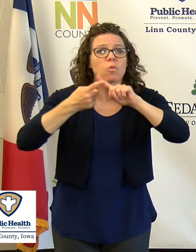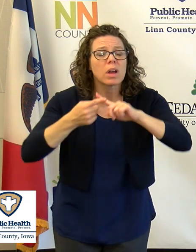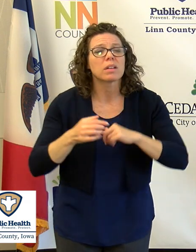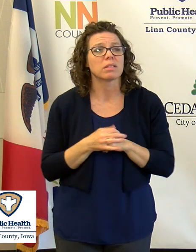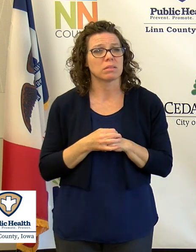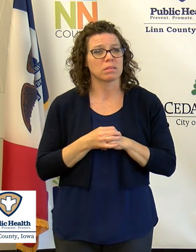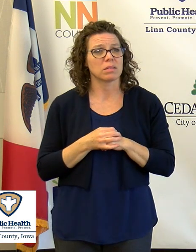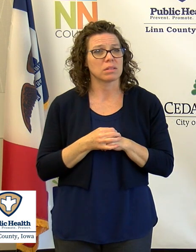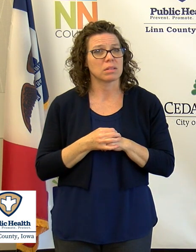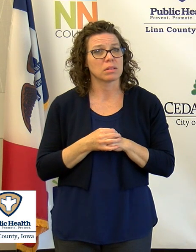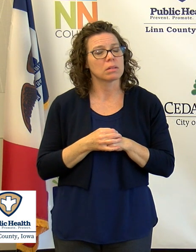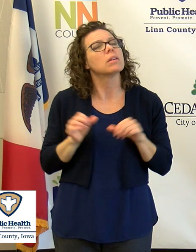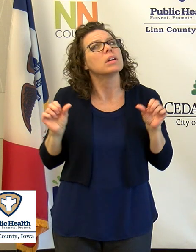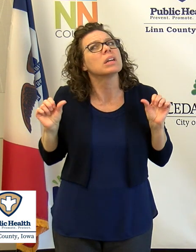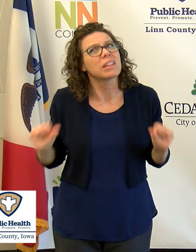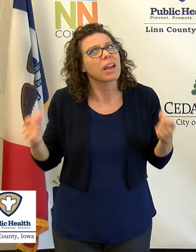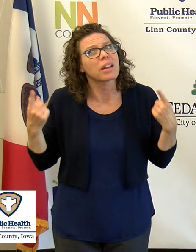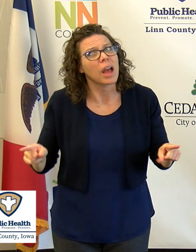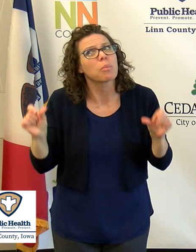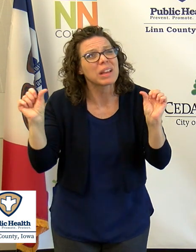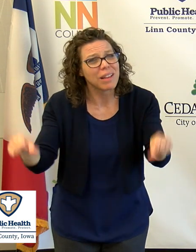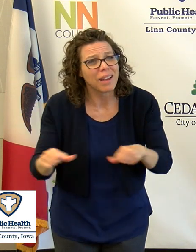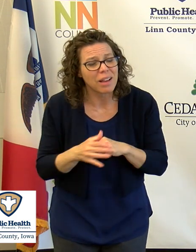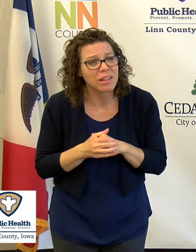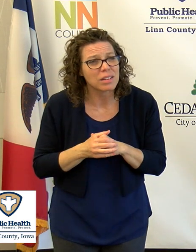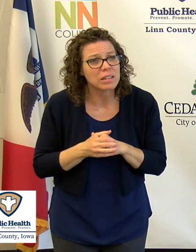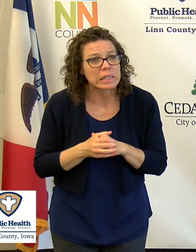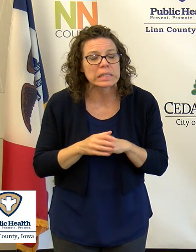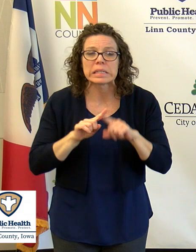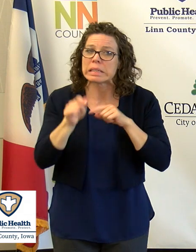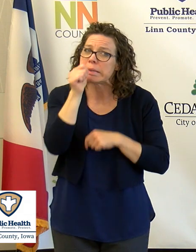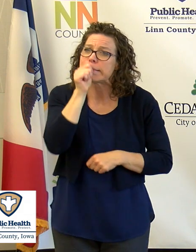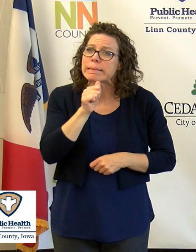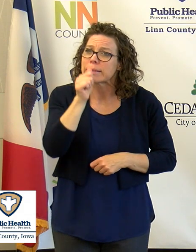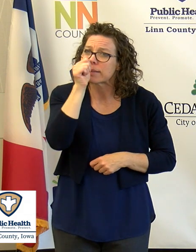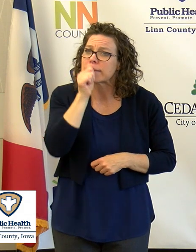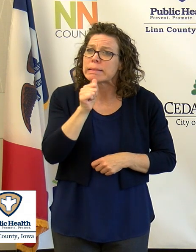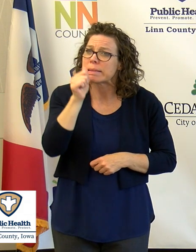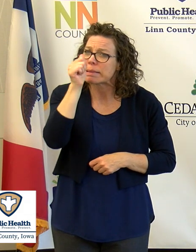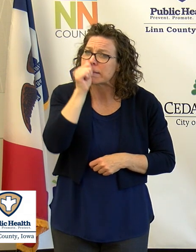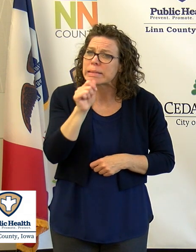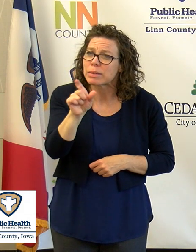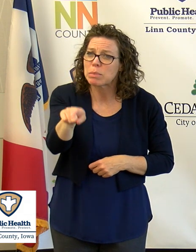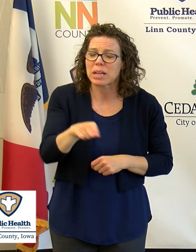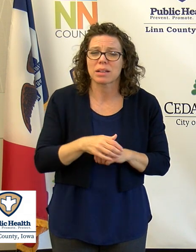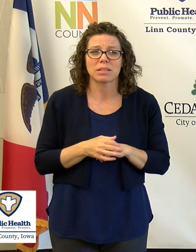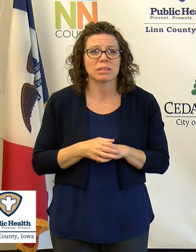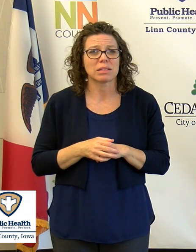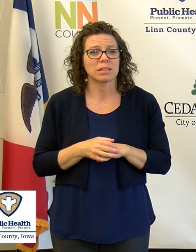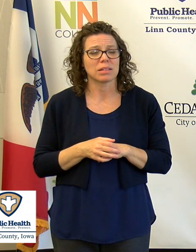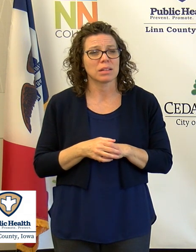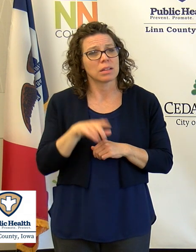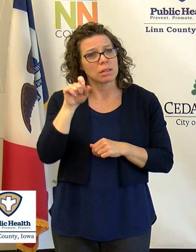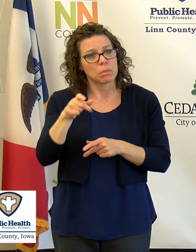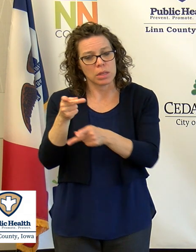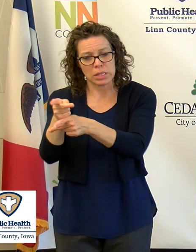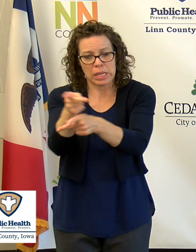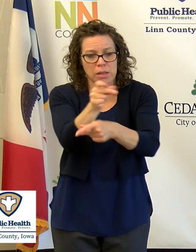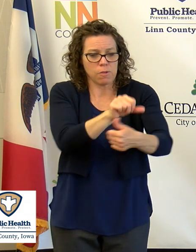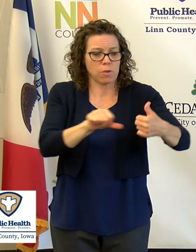And we can get there. However, we must be patient. We must take care of each other.